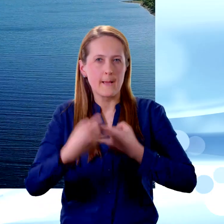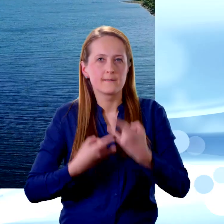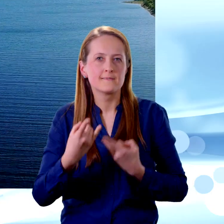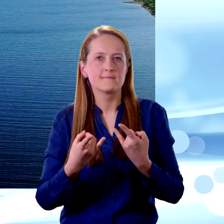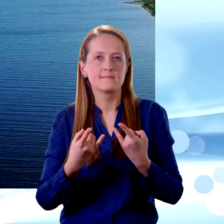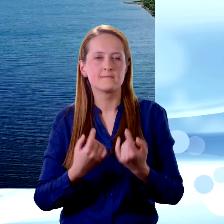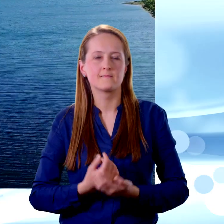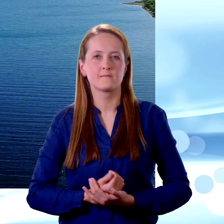happens.